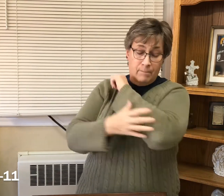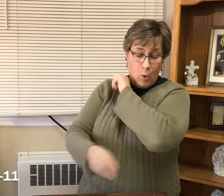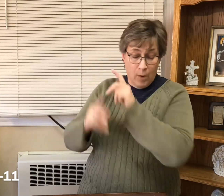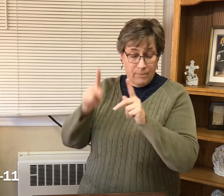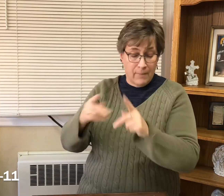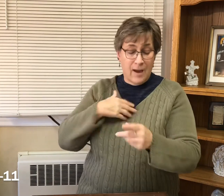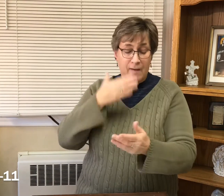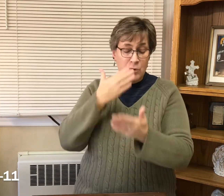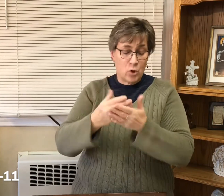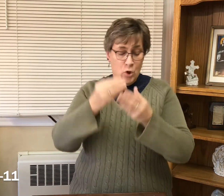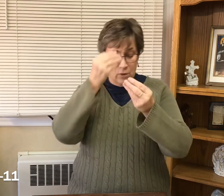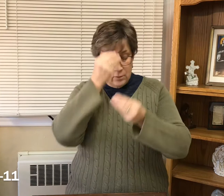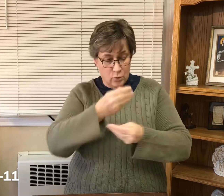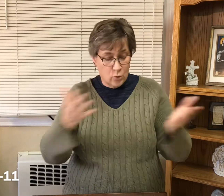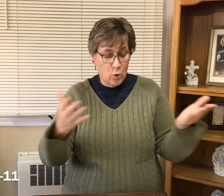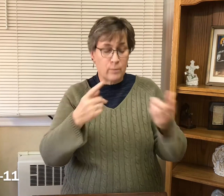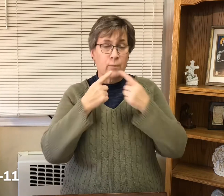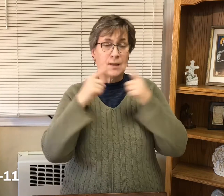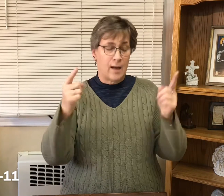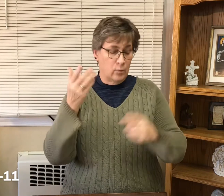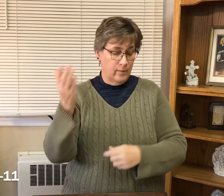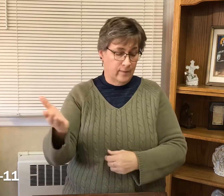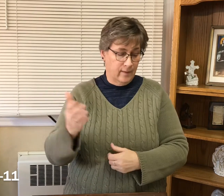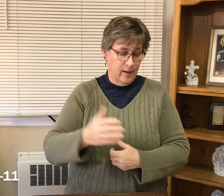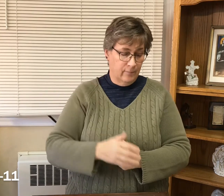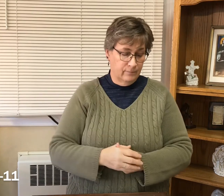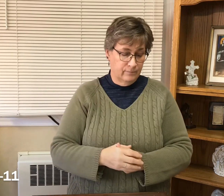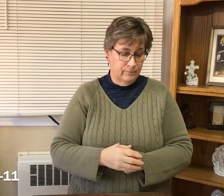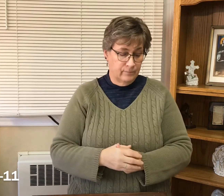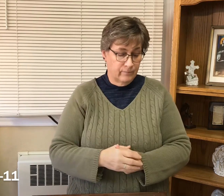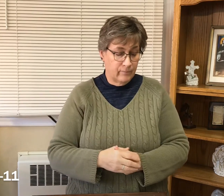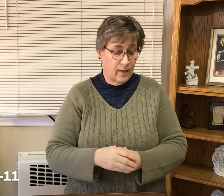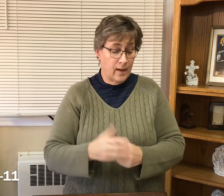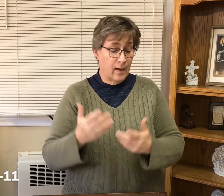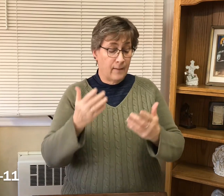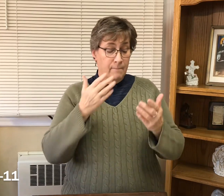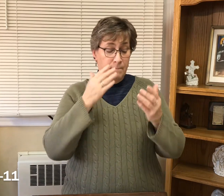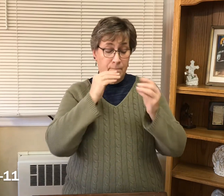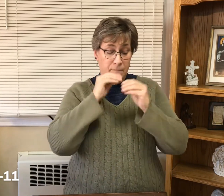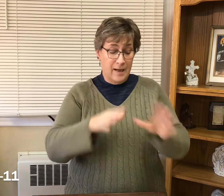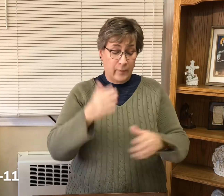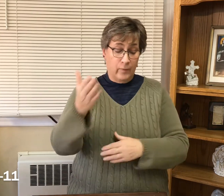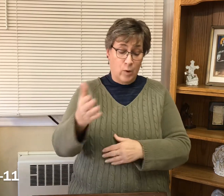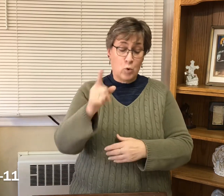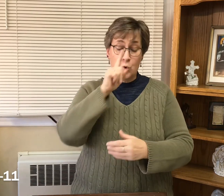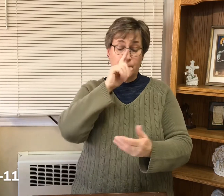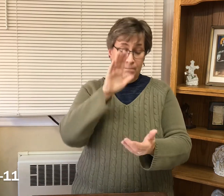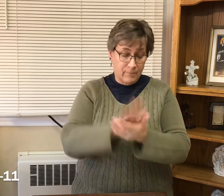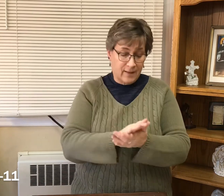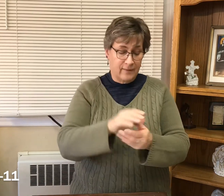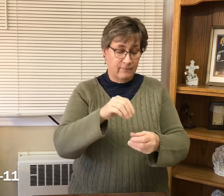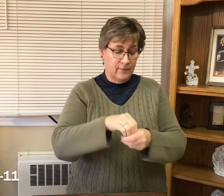And the poor have good news proclaimed to them. And blessed is the one who takes no offense at me.